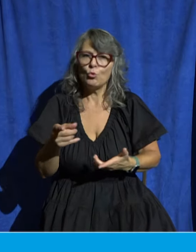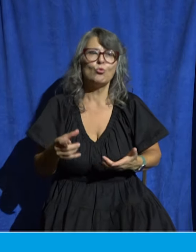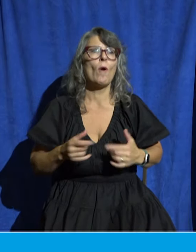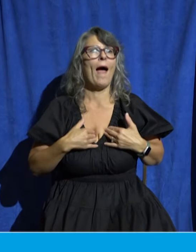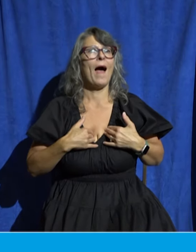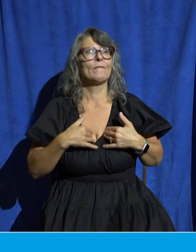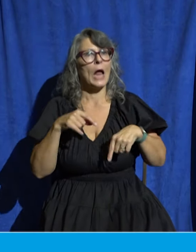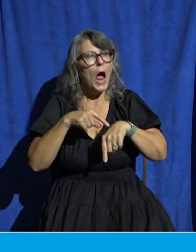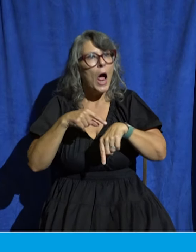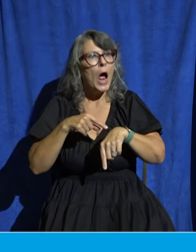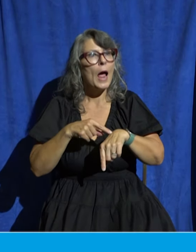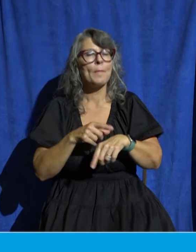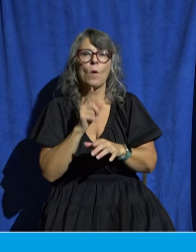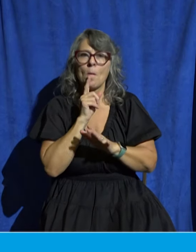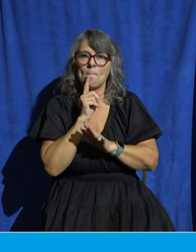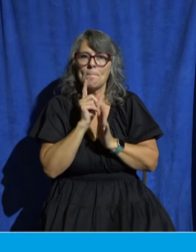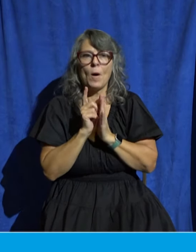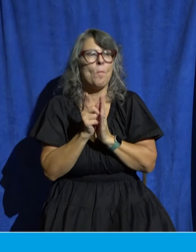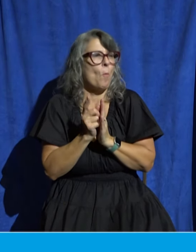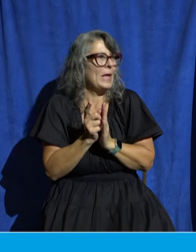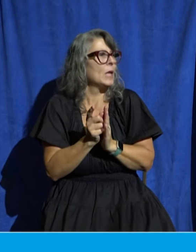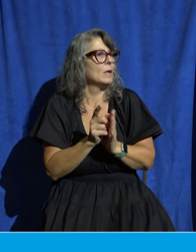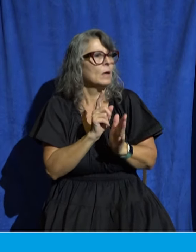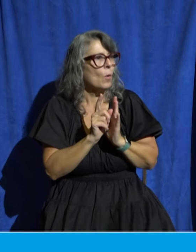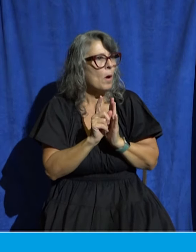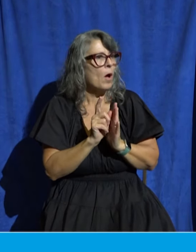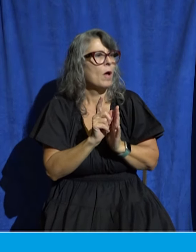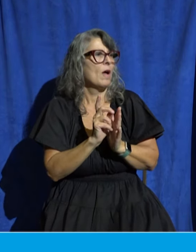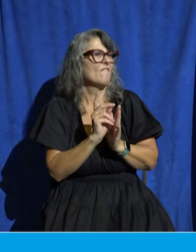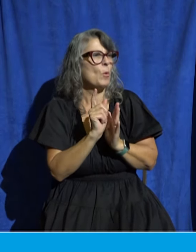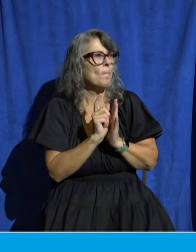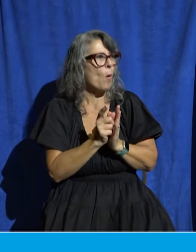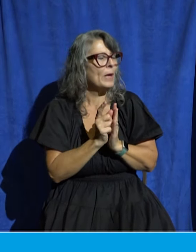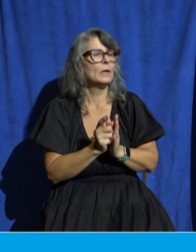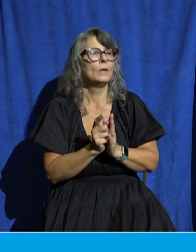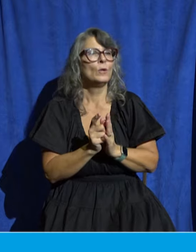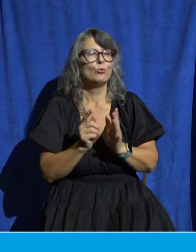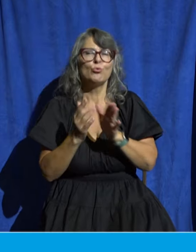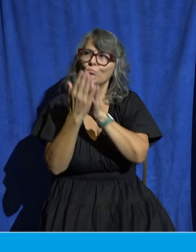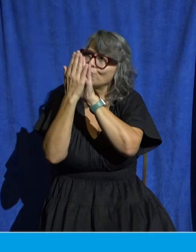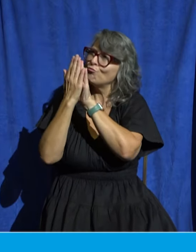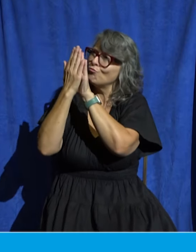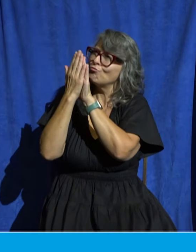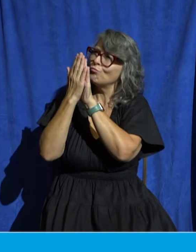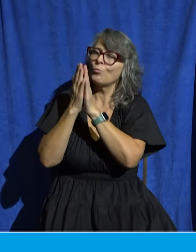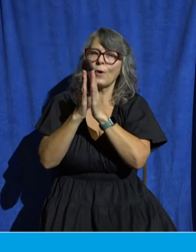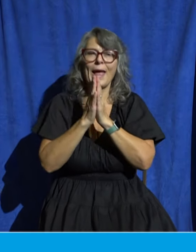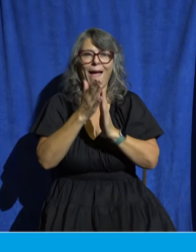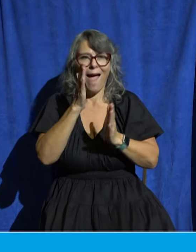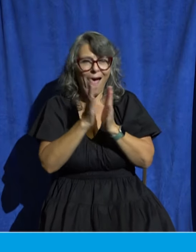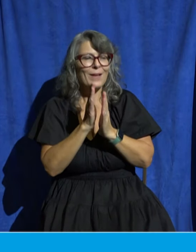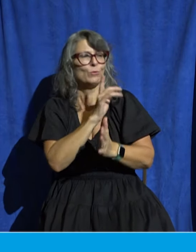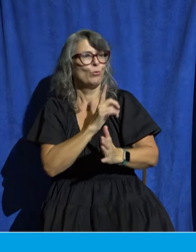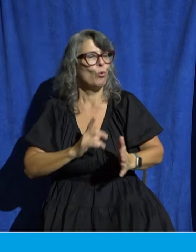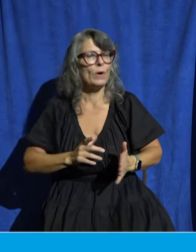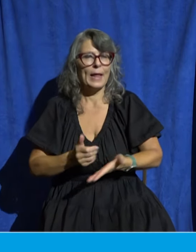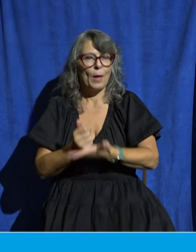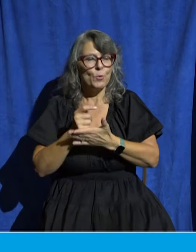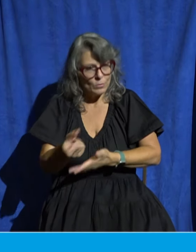to help you rightly apply this passage well today as well. So let me give you a moment between you, Lord, I'll pray, and then we'll read the passage.